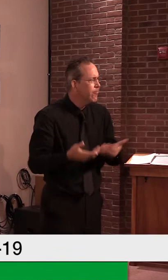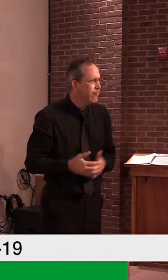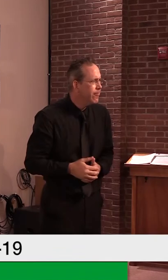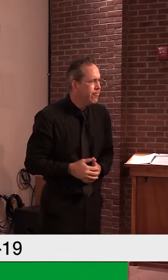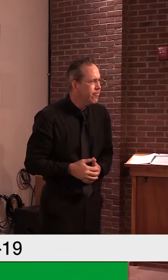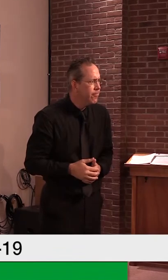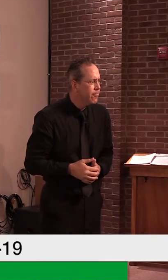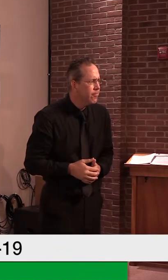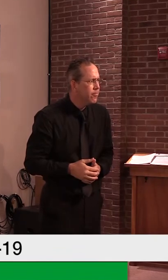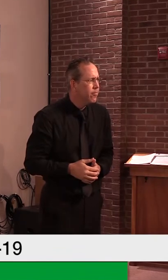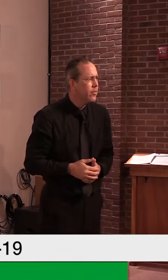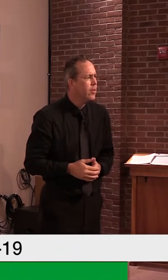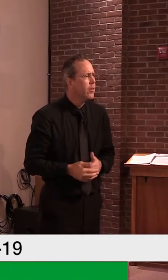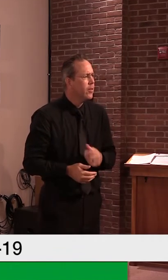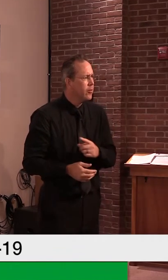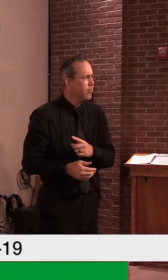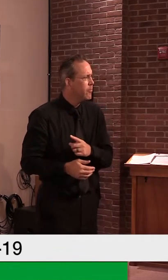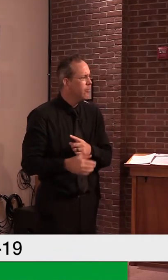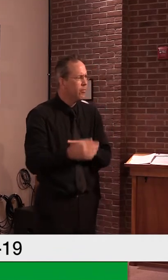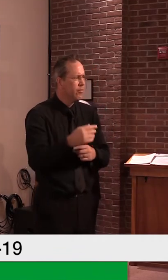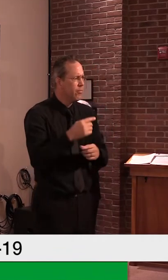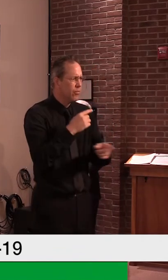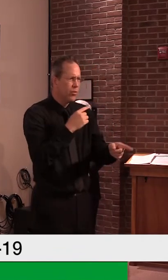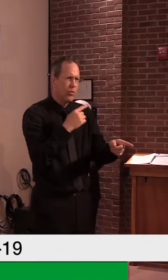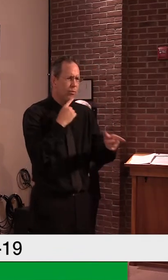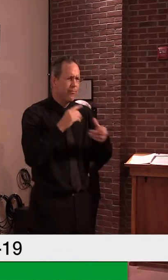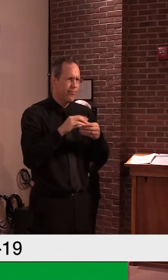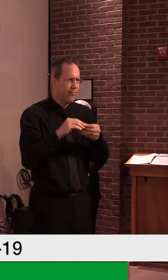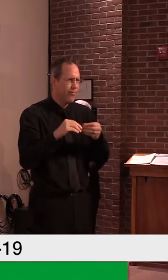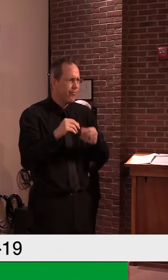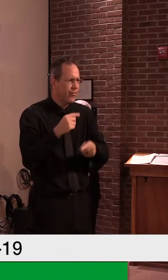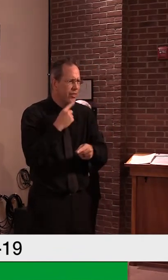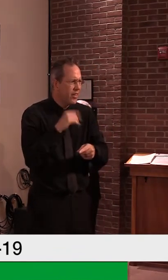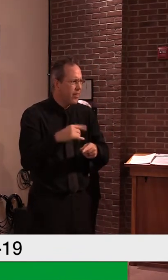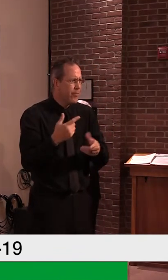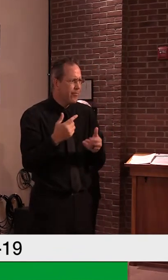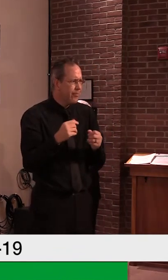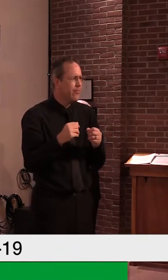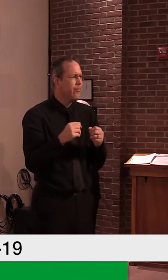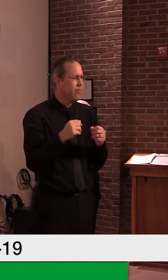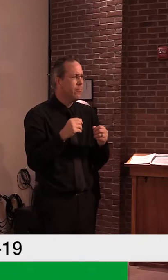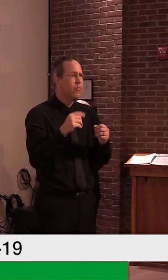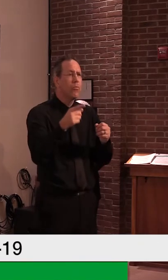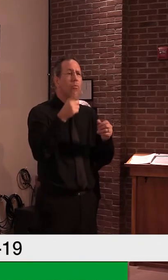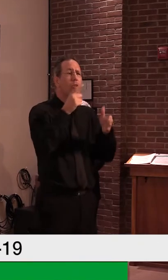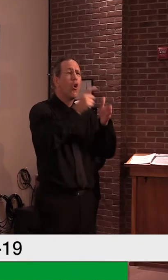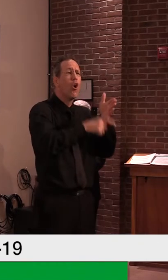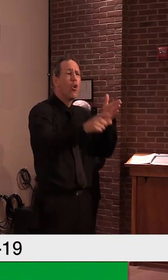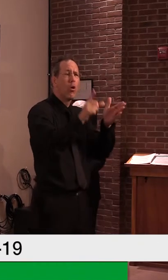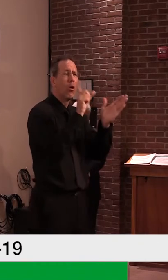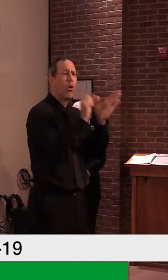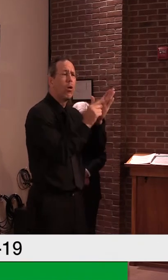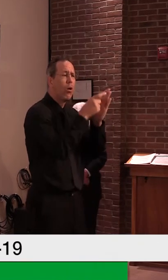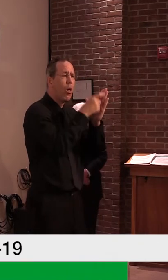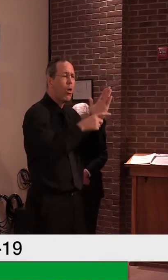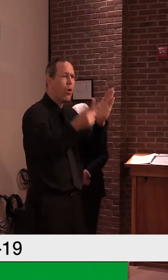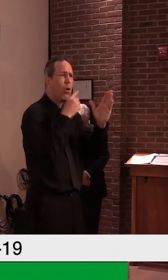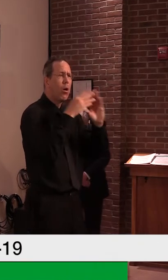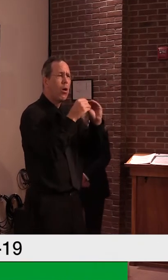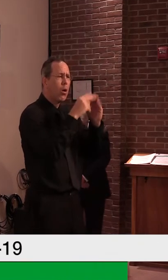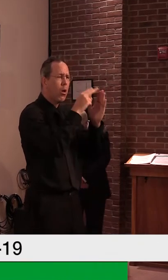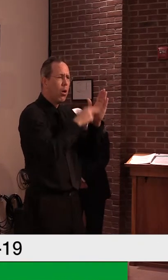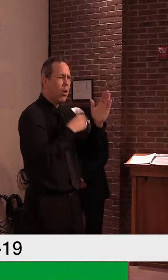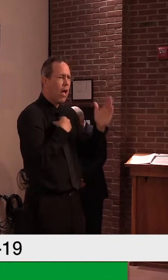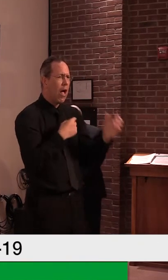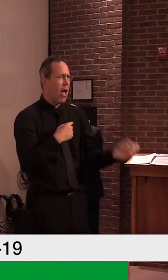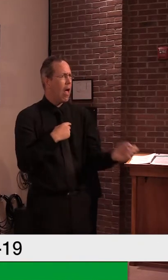the question probably two months ago about the costs. I, I asked about, um, would